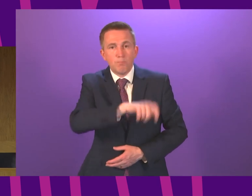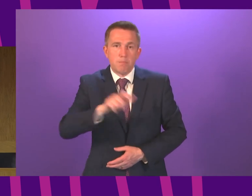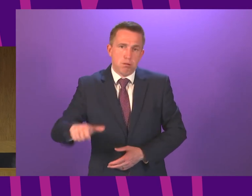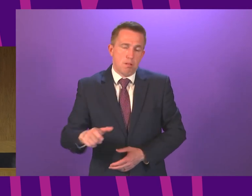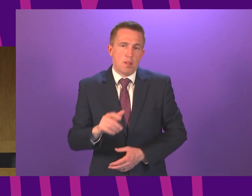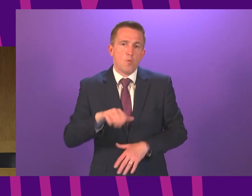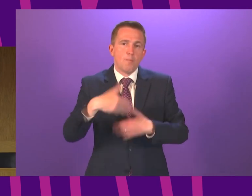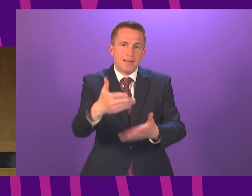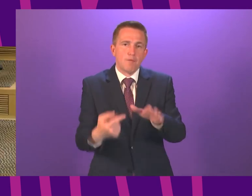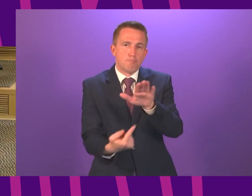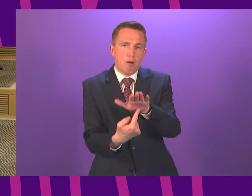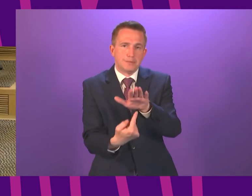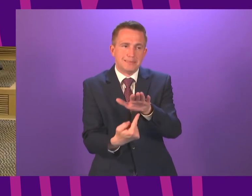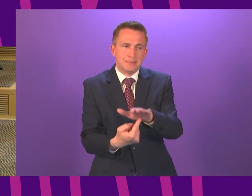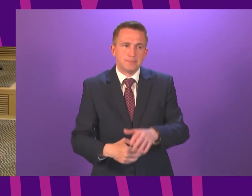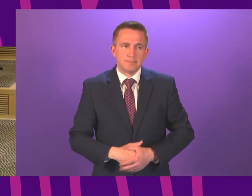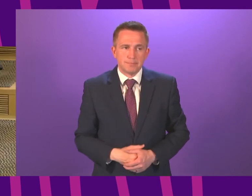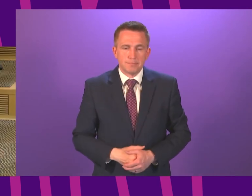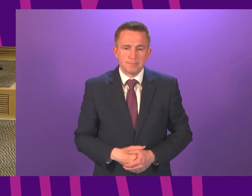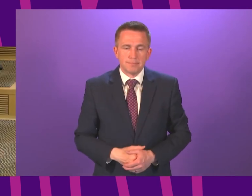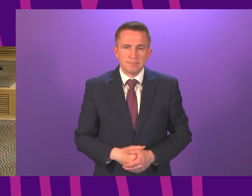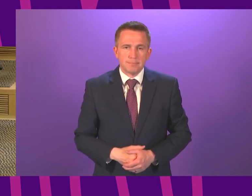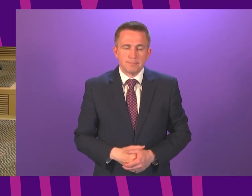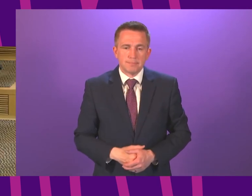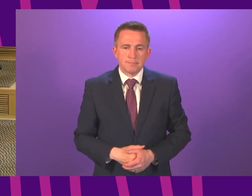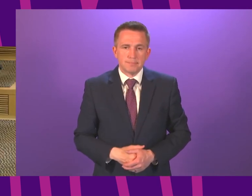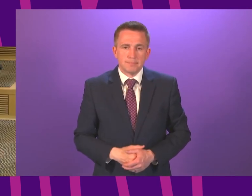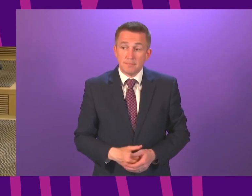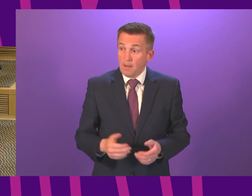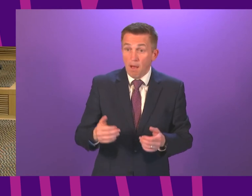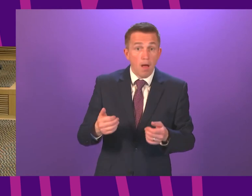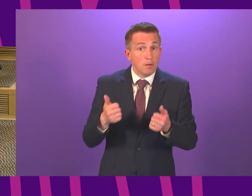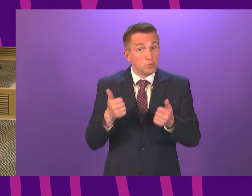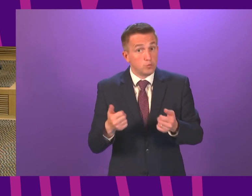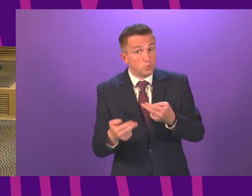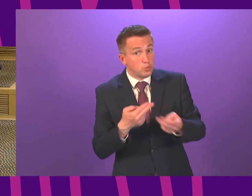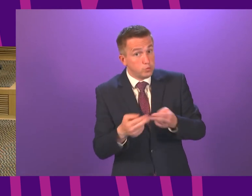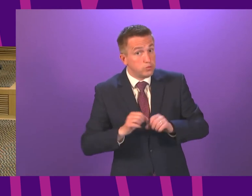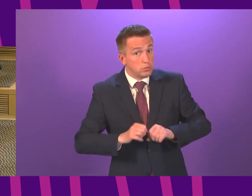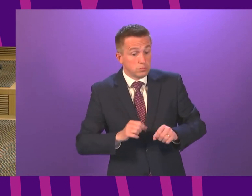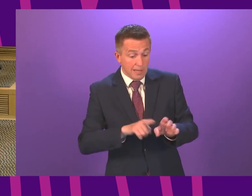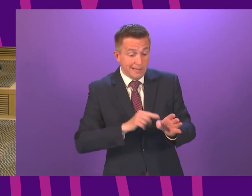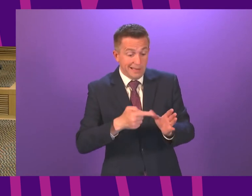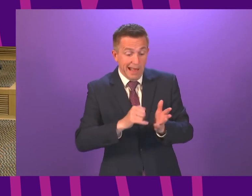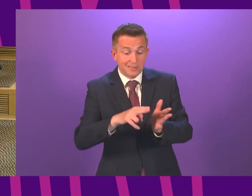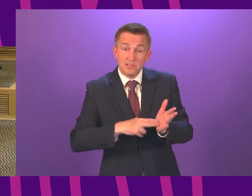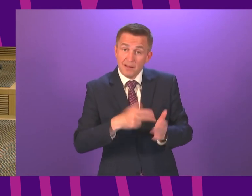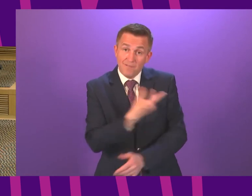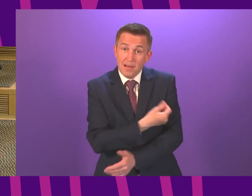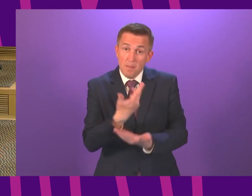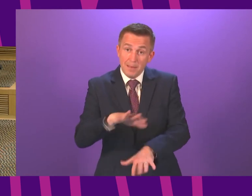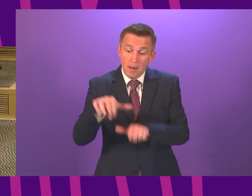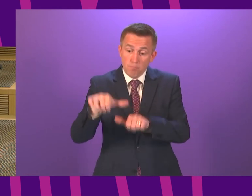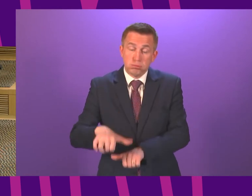receiving it First Minister it is very good news that the Janssen vaccine has now been authorised for